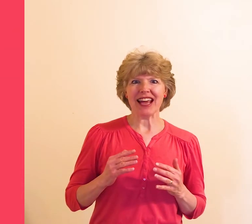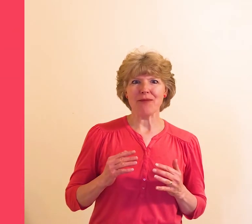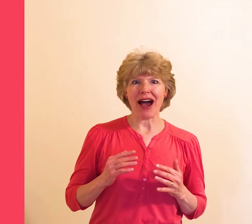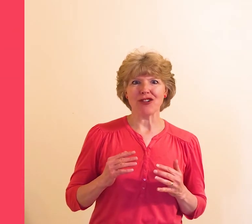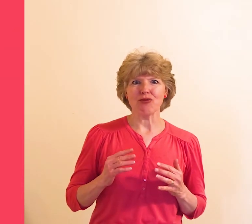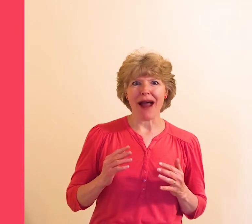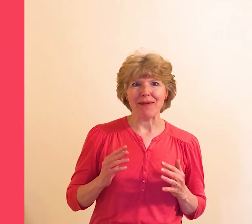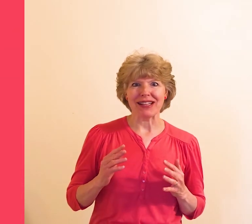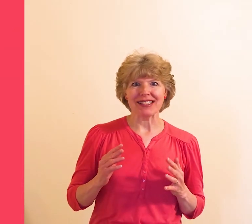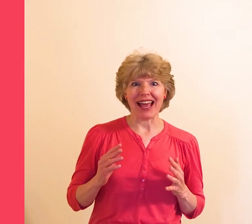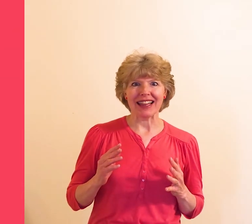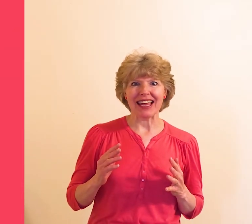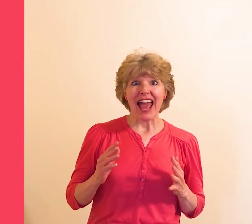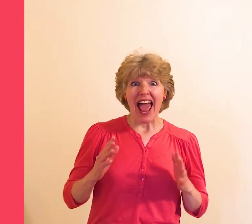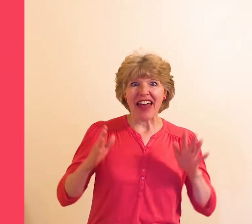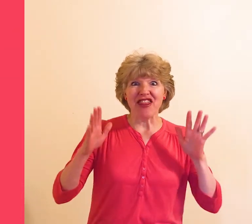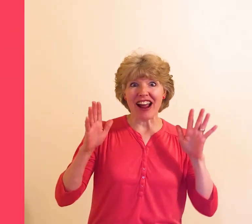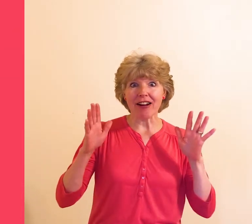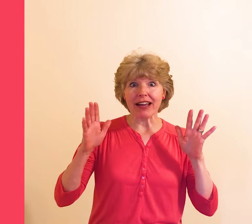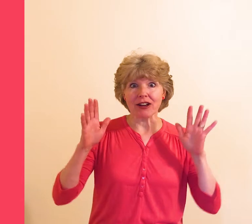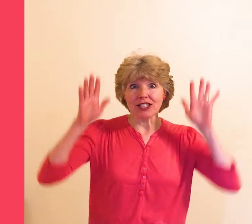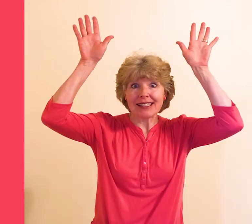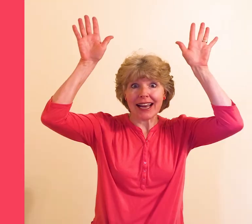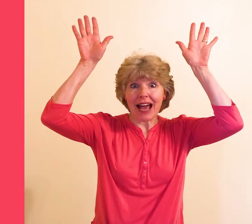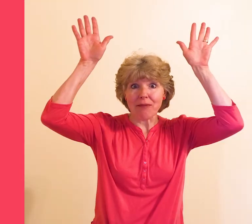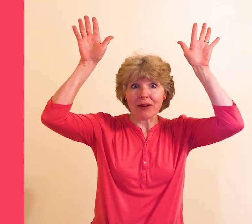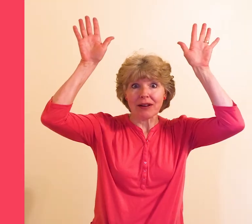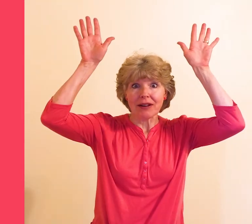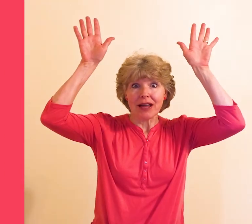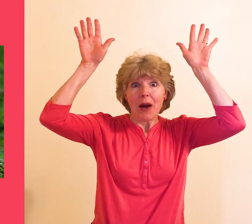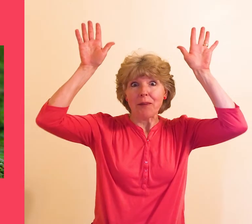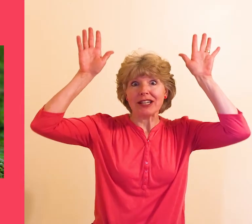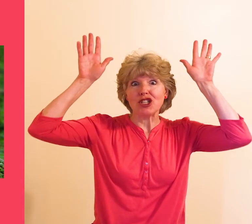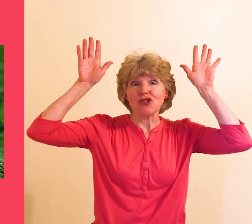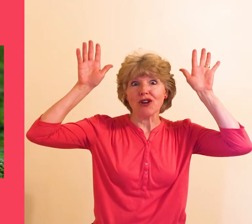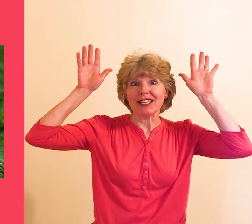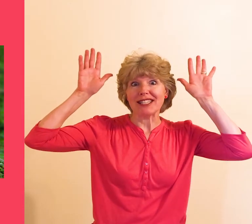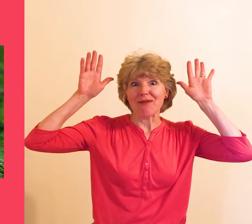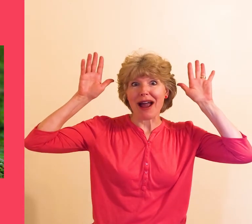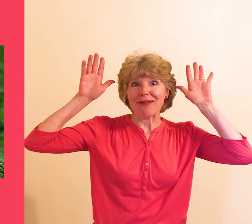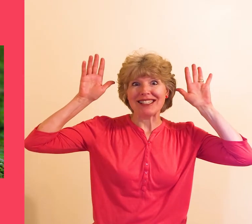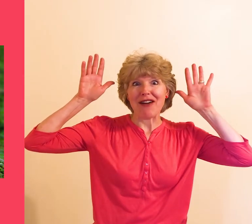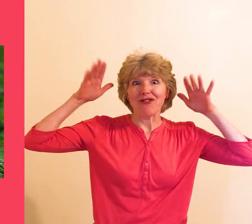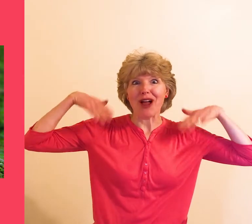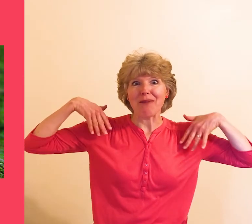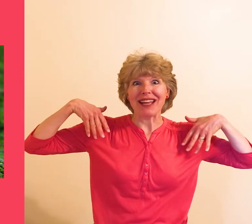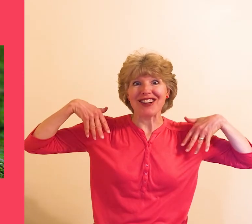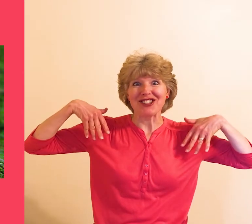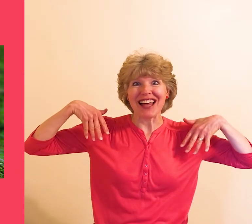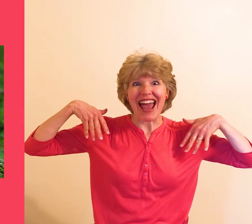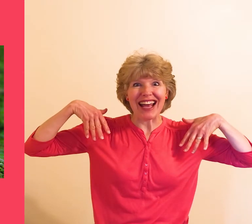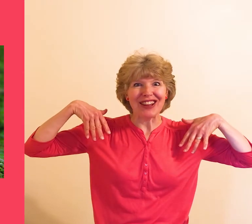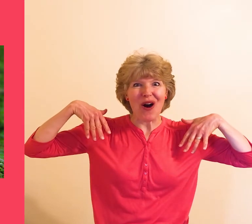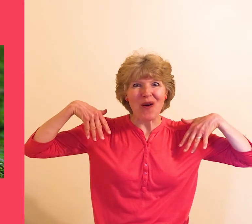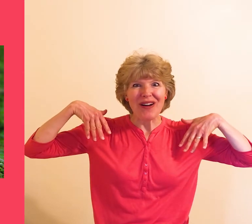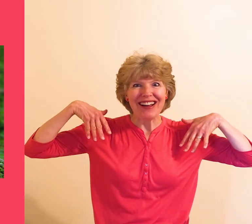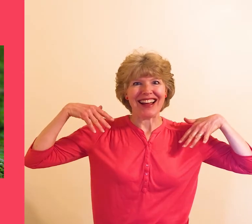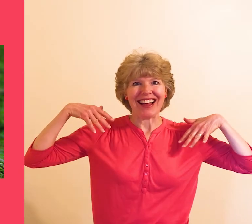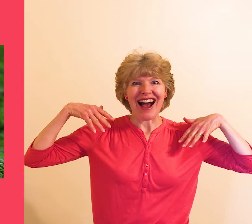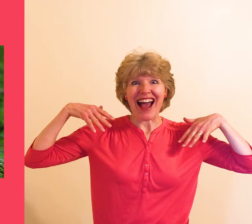about rabbits lately and their ears stick up but do you know that some rabbits have floppy ears that hang low I